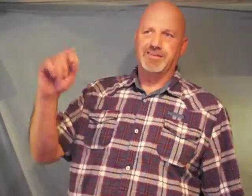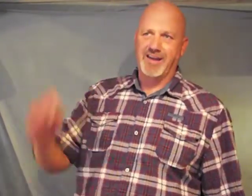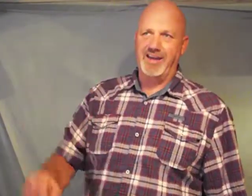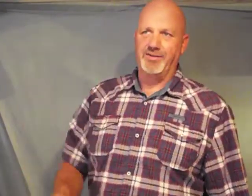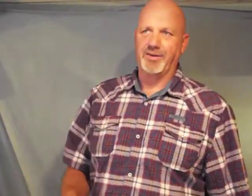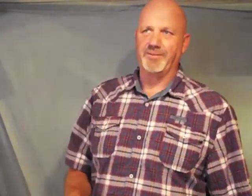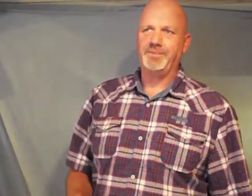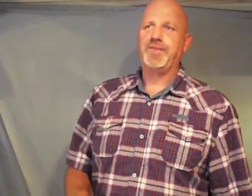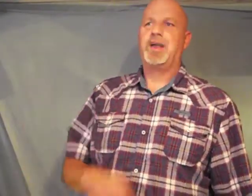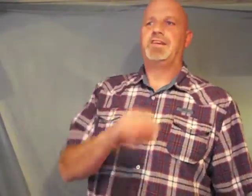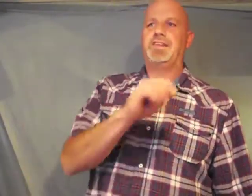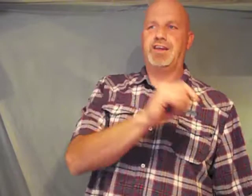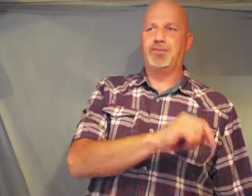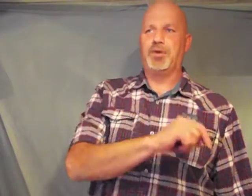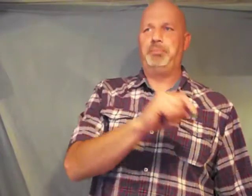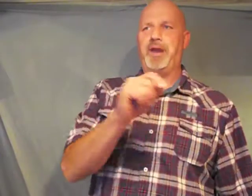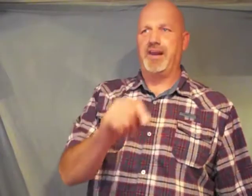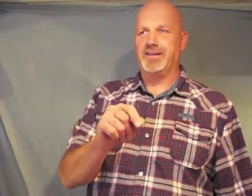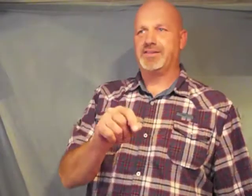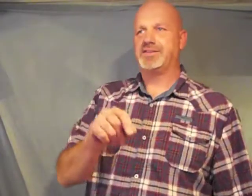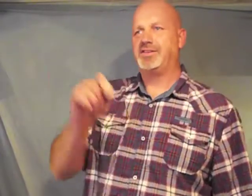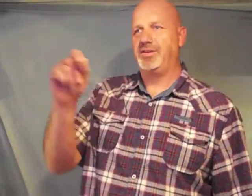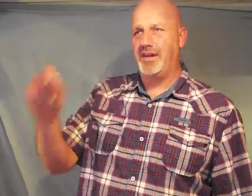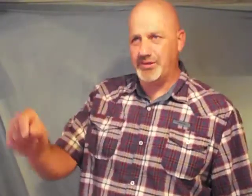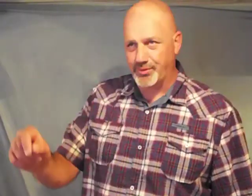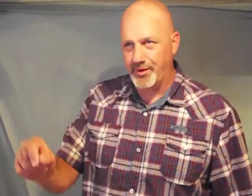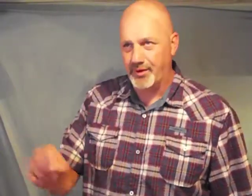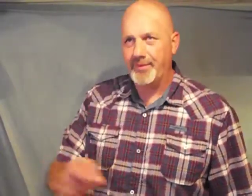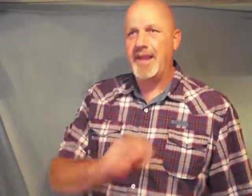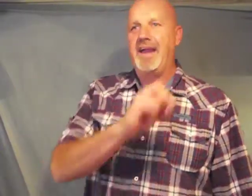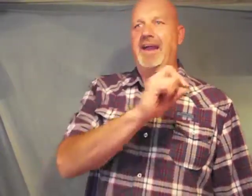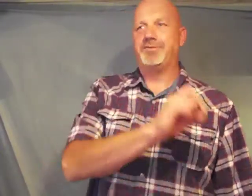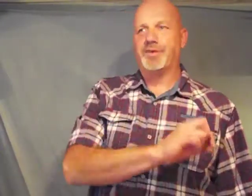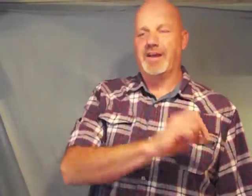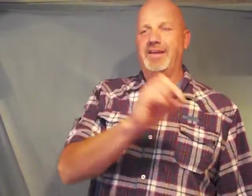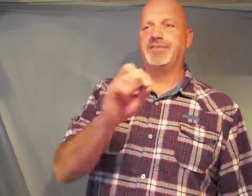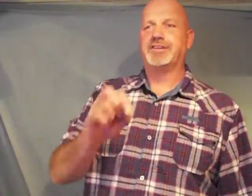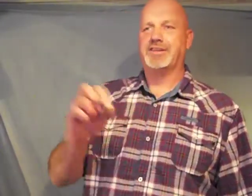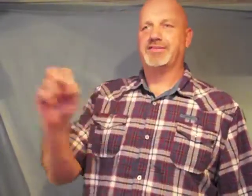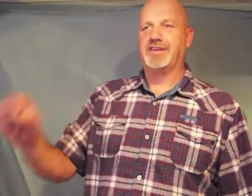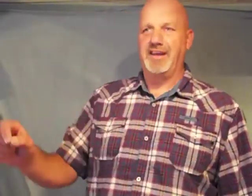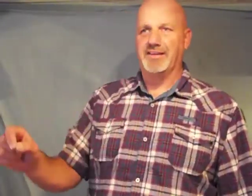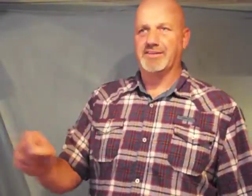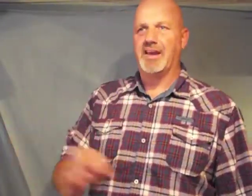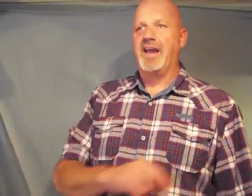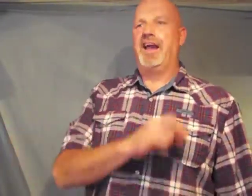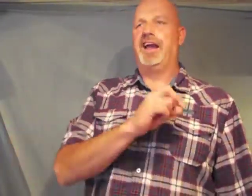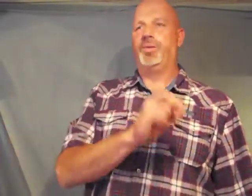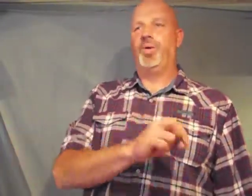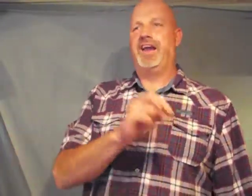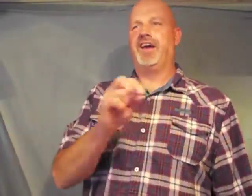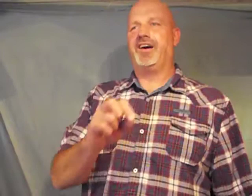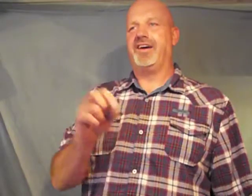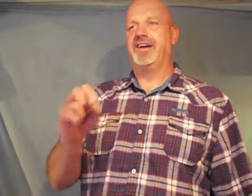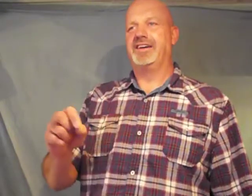savior to give repentance to Israel and forgiveness of sins and we are his